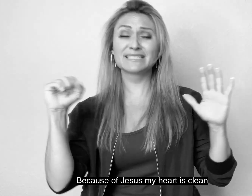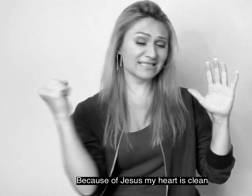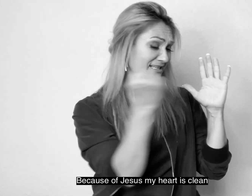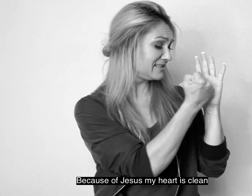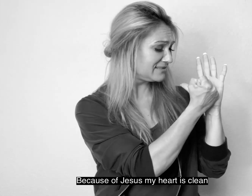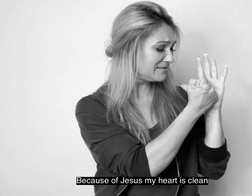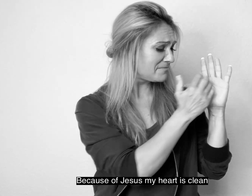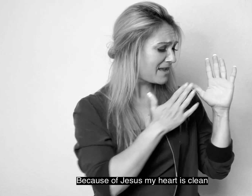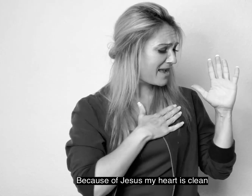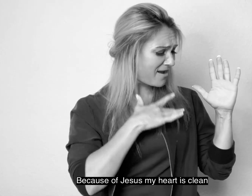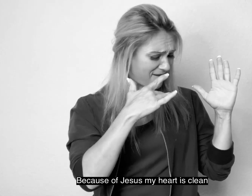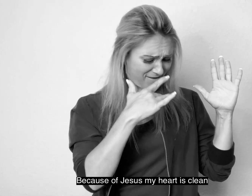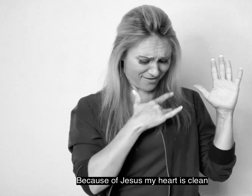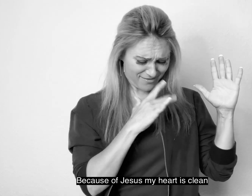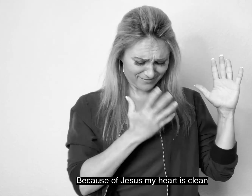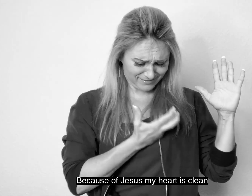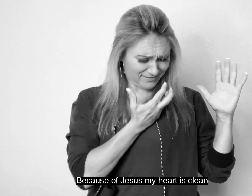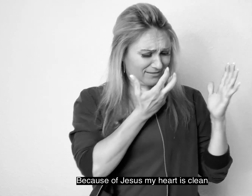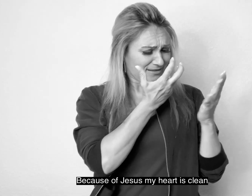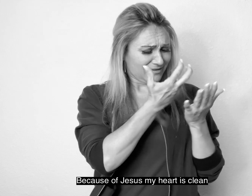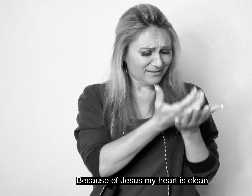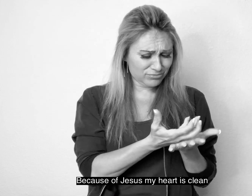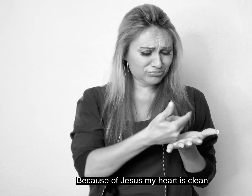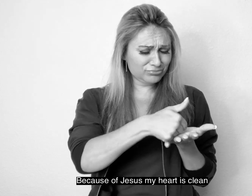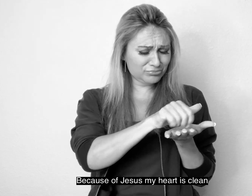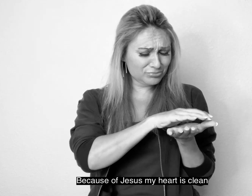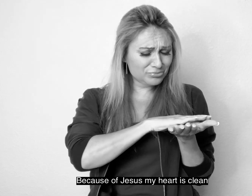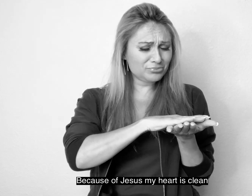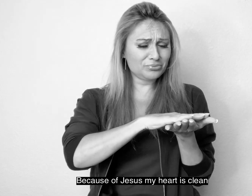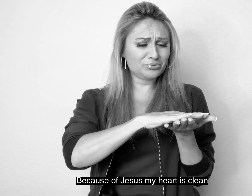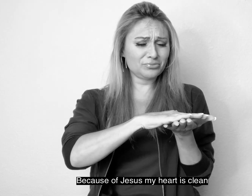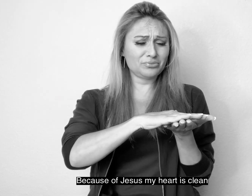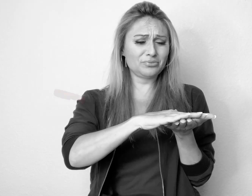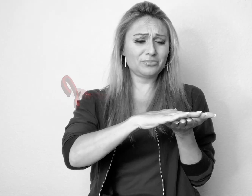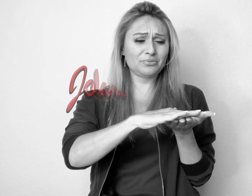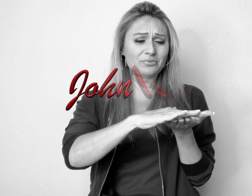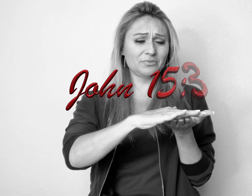Jesus my heart is clean Because